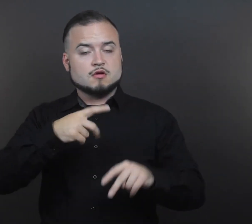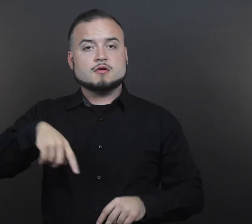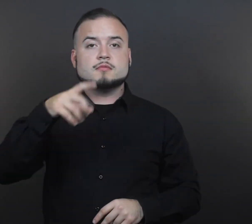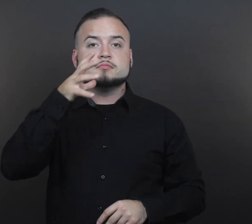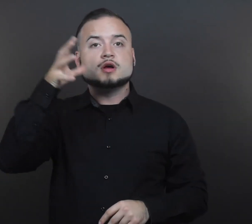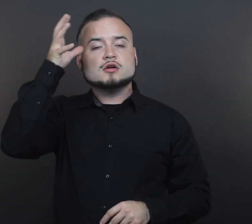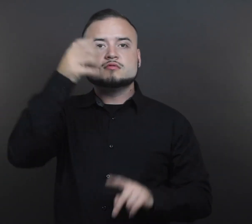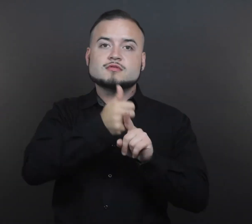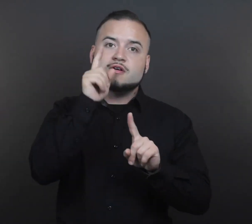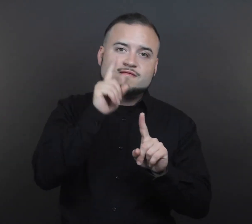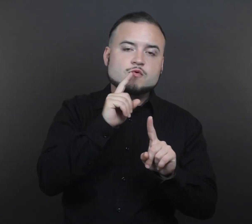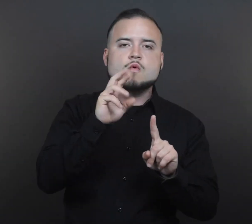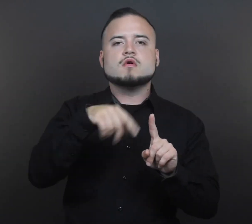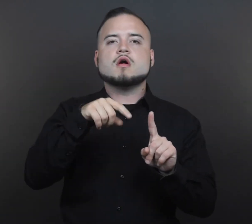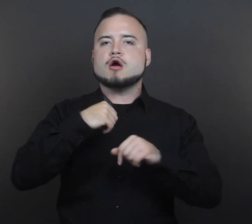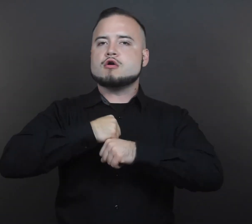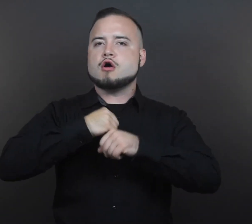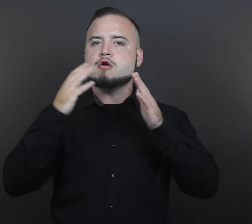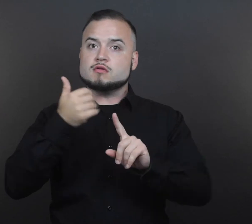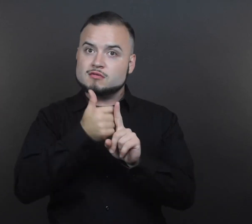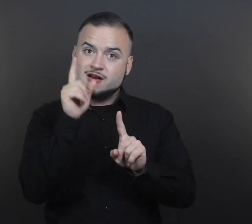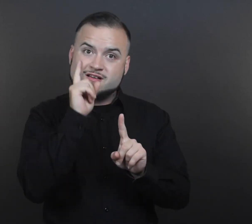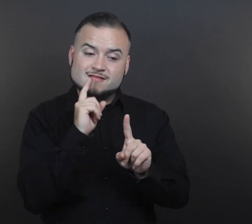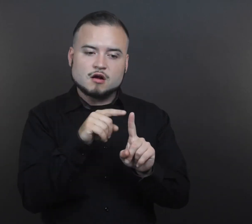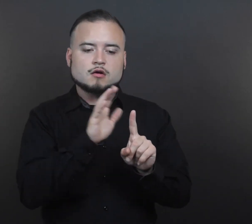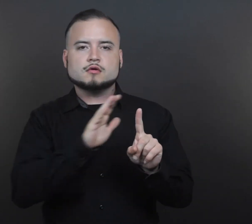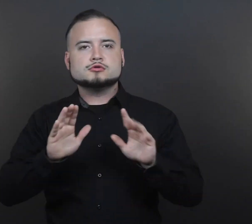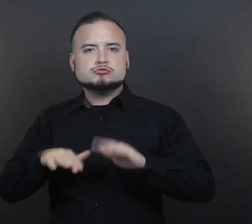or guardians to participate in EL services?